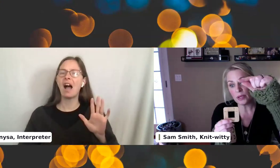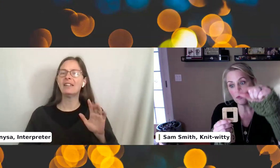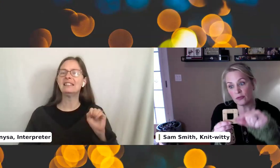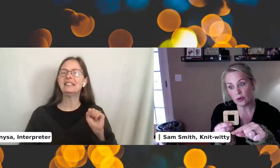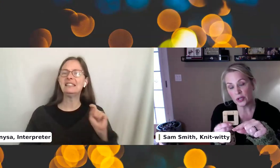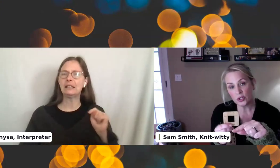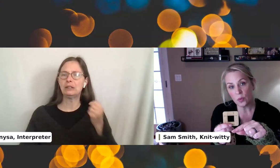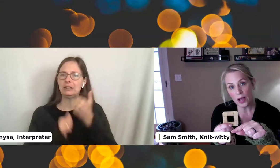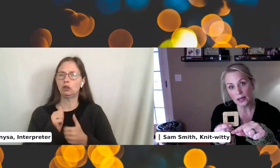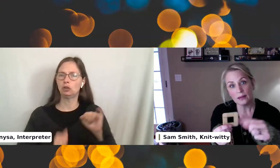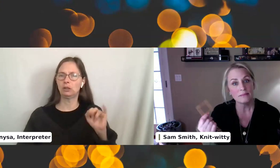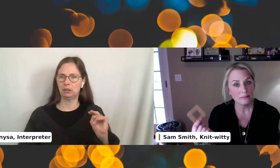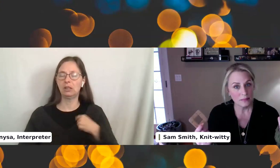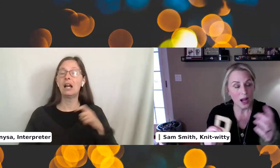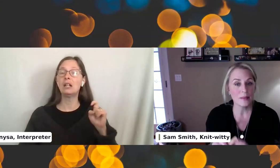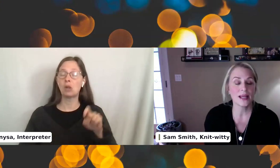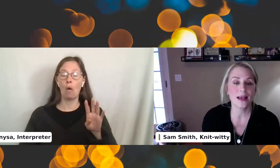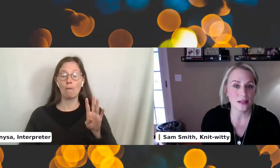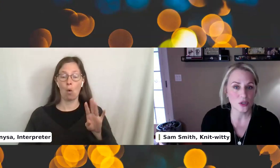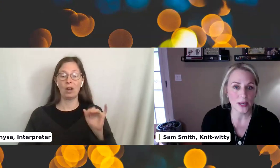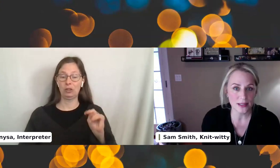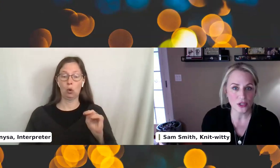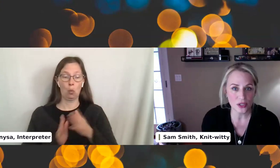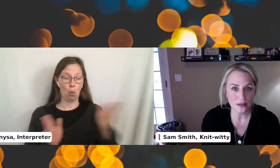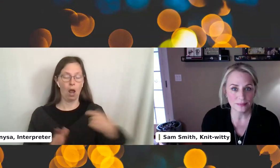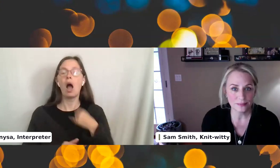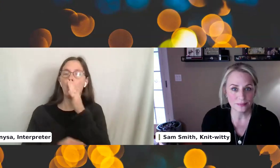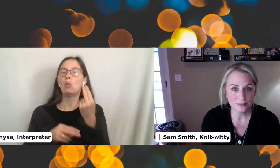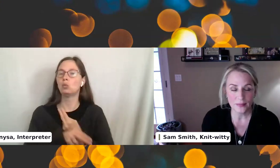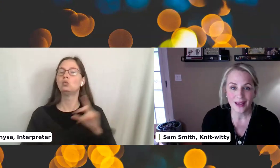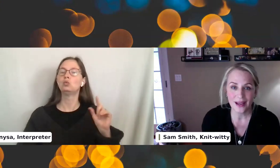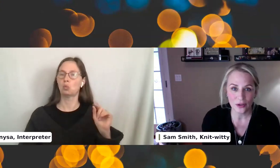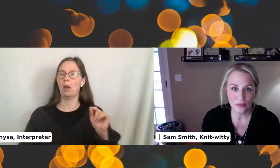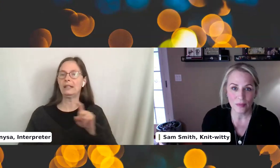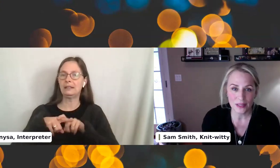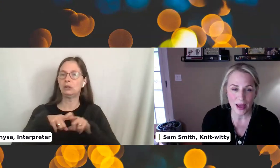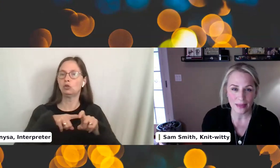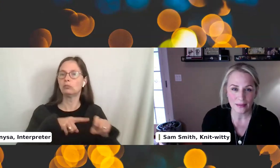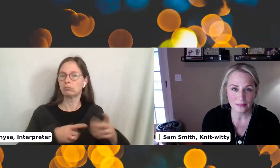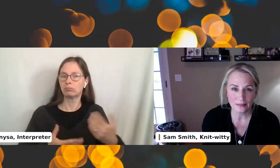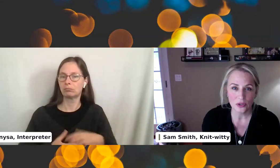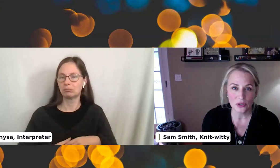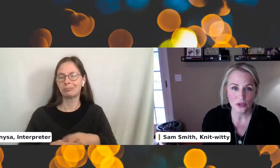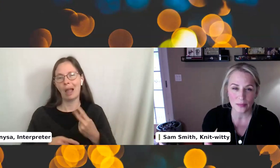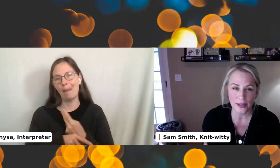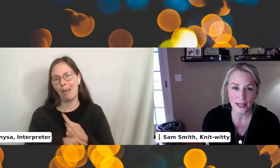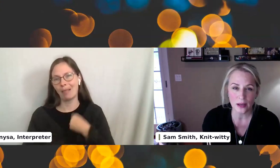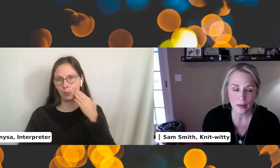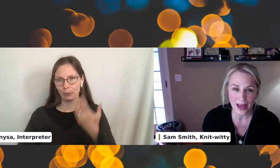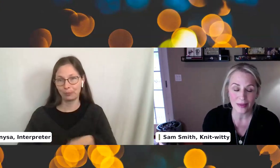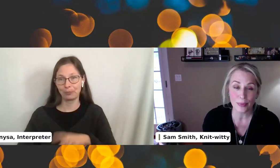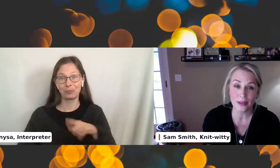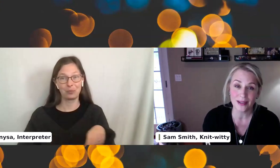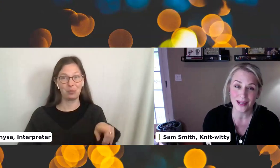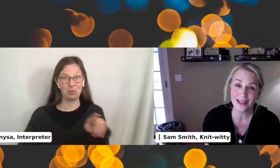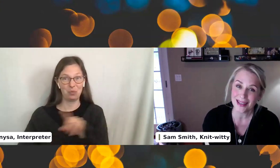need it to be four inches wide. I'm going to cast on 20 stitches. I know it's math. You signed up for knitting,